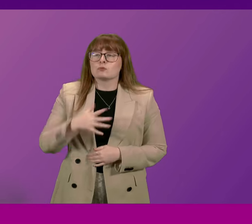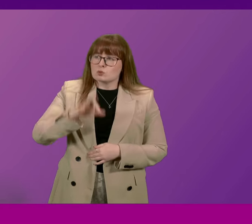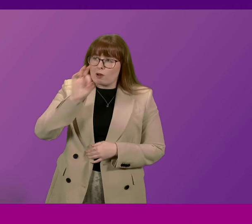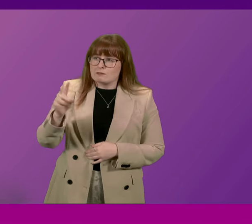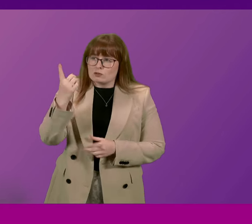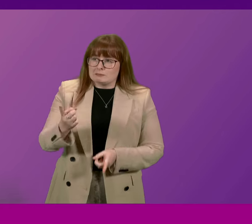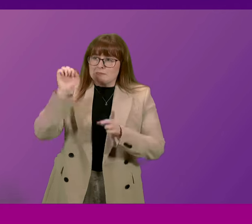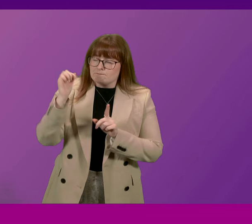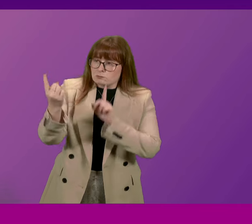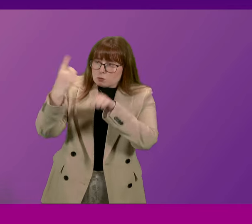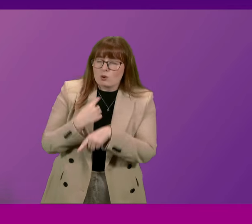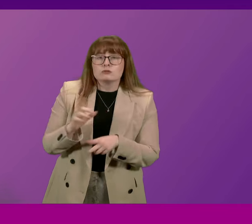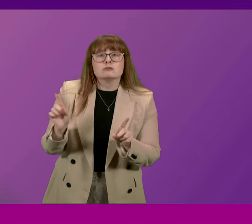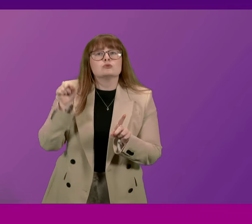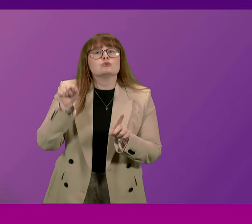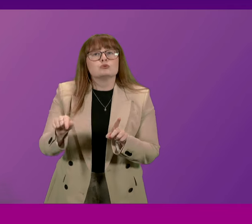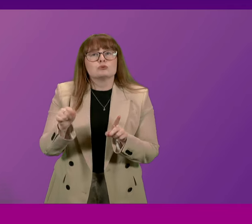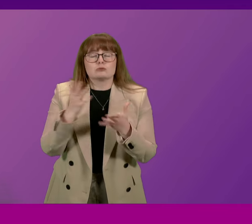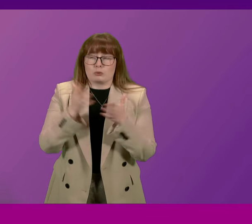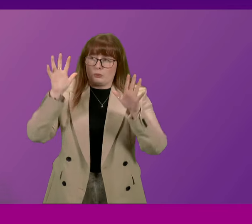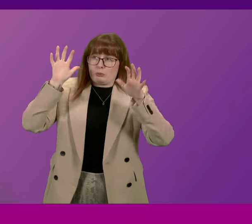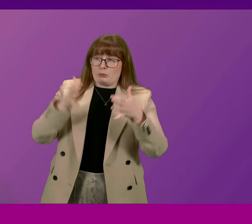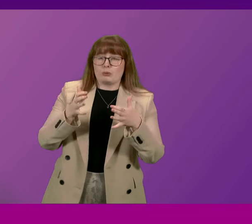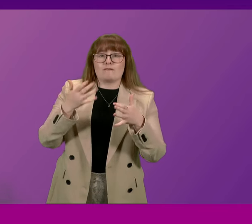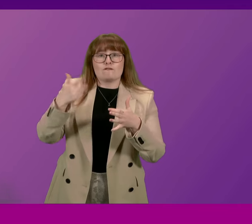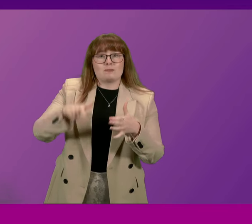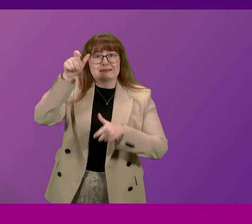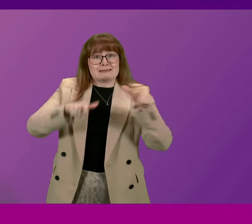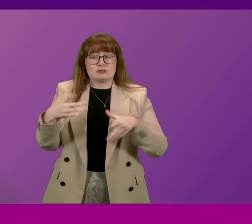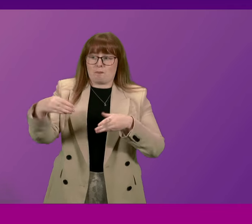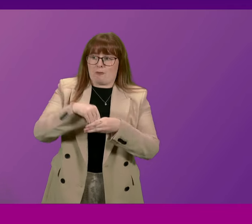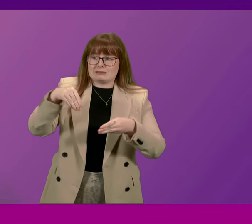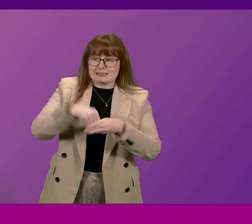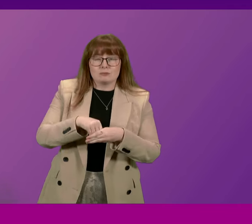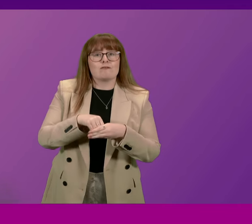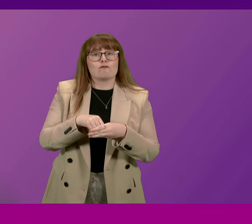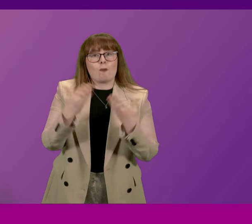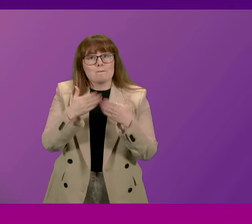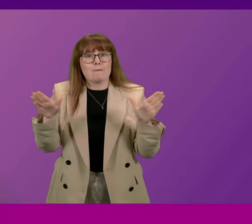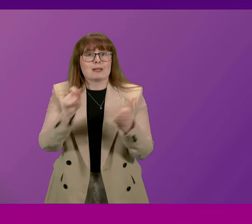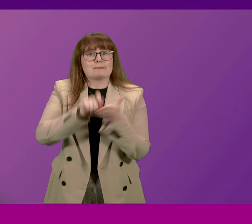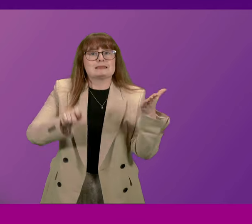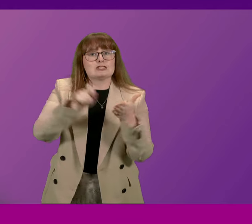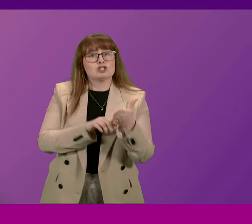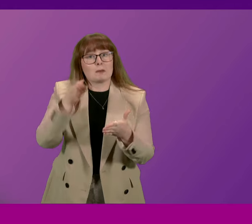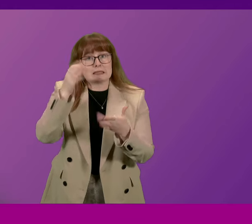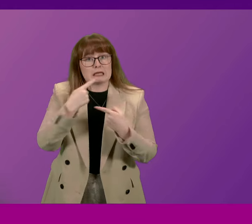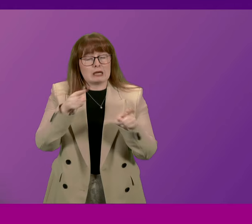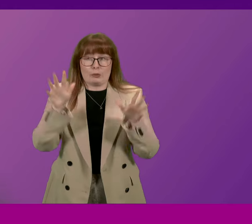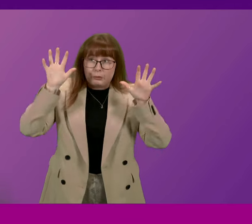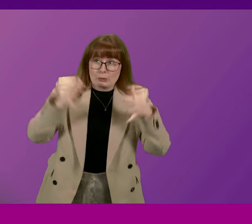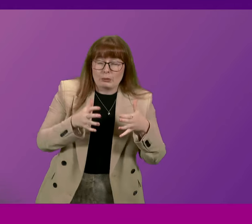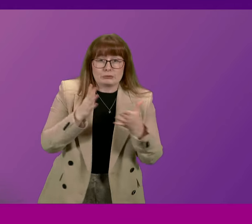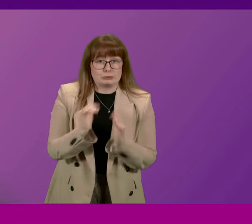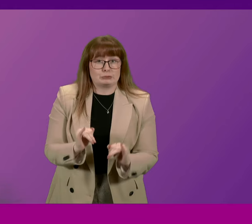Government's response is to the concerns expressed by the Citizen Participation and Public Petitions Committee regarding funding to